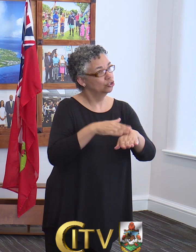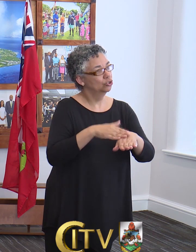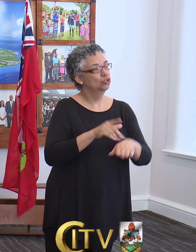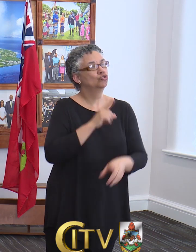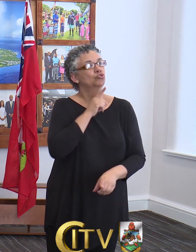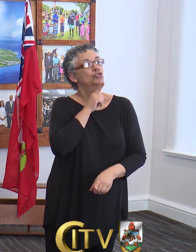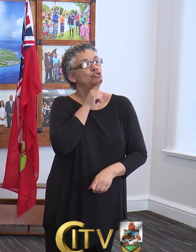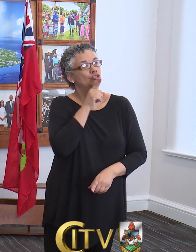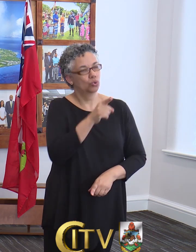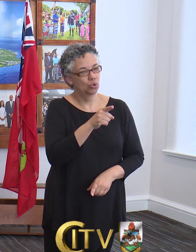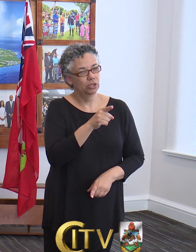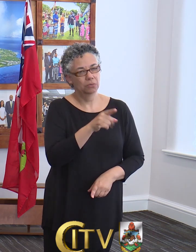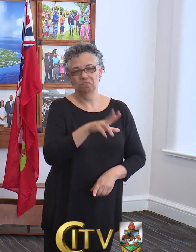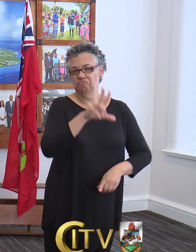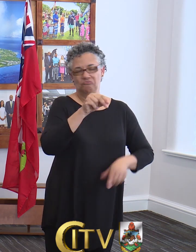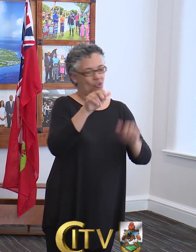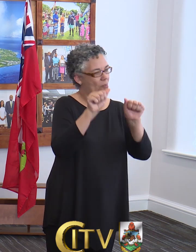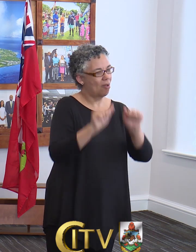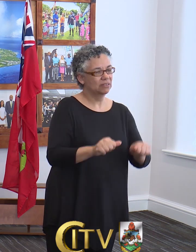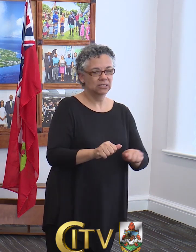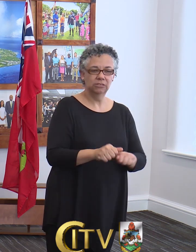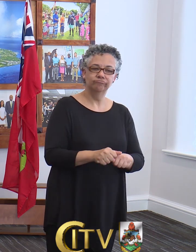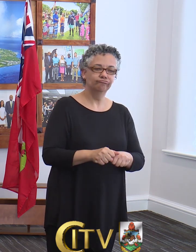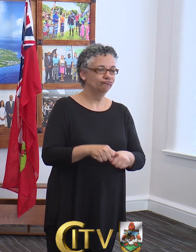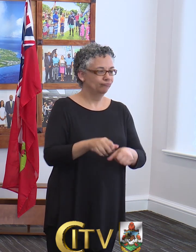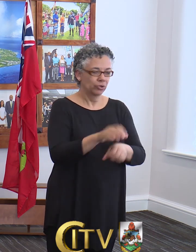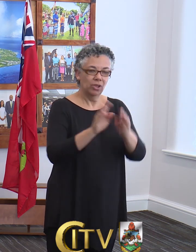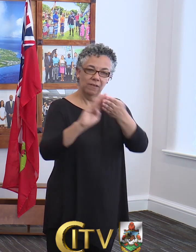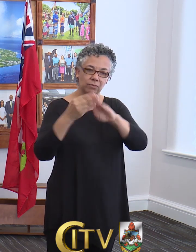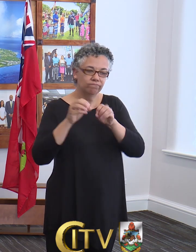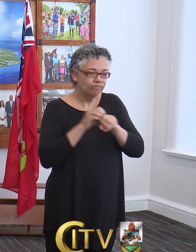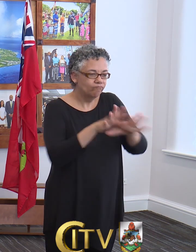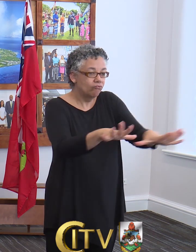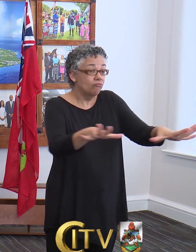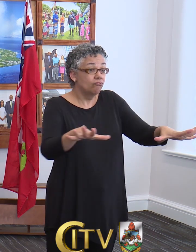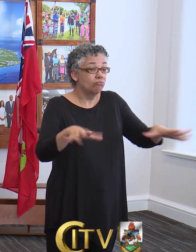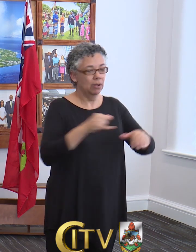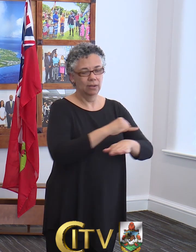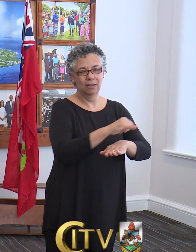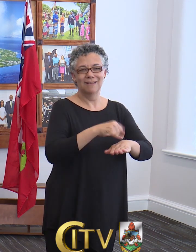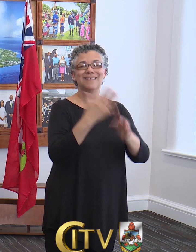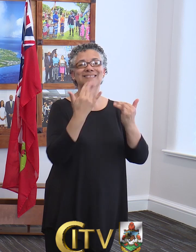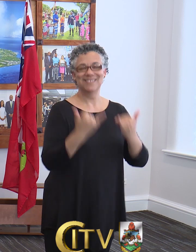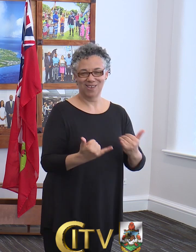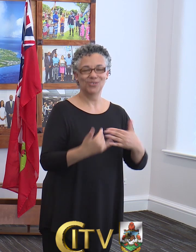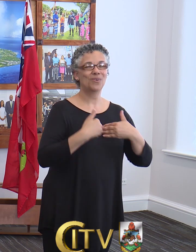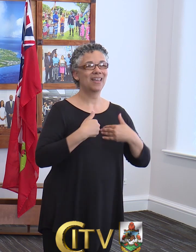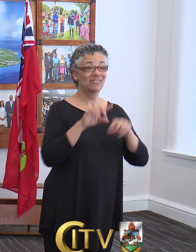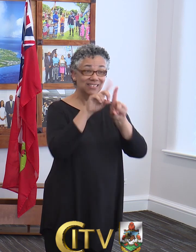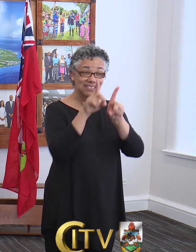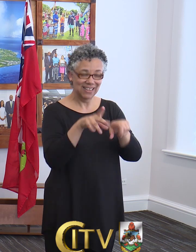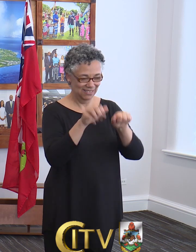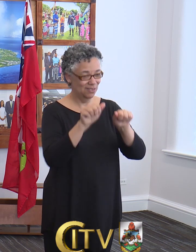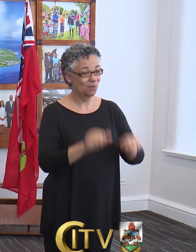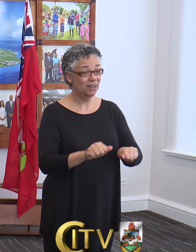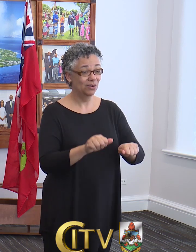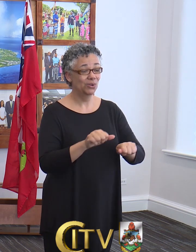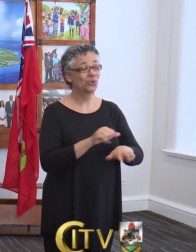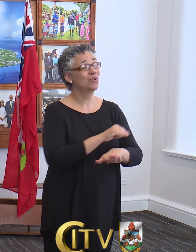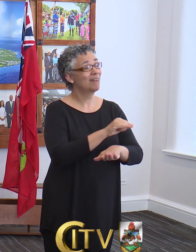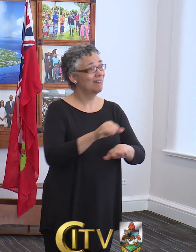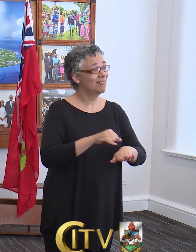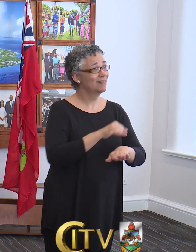that there was no possibility of community spread here on island. Now that we have testing capability on island,